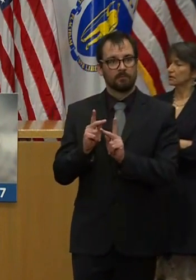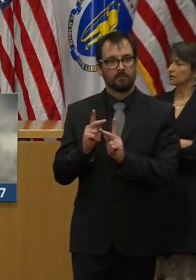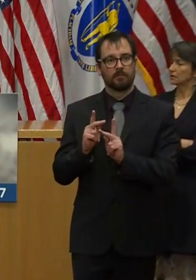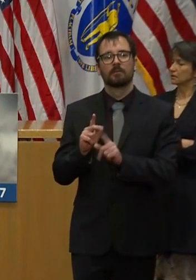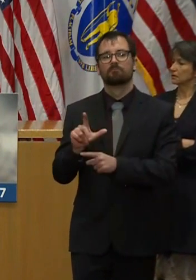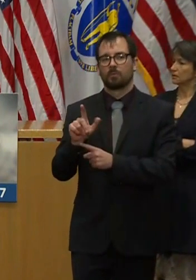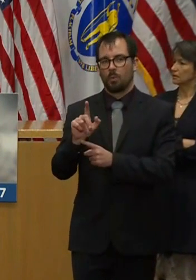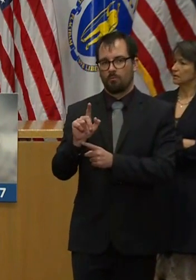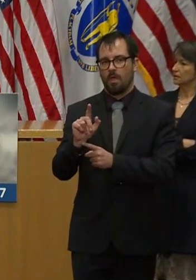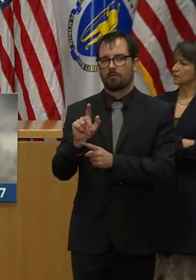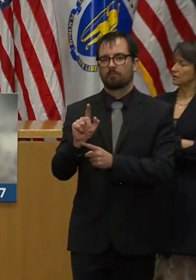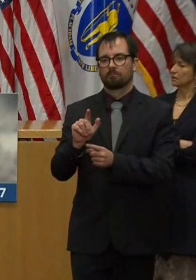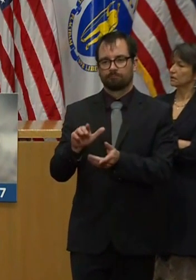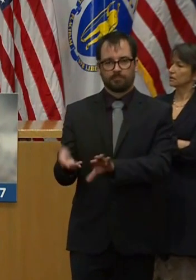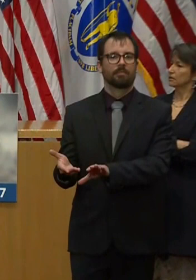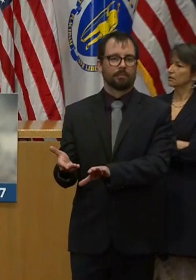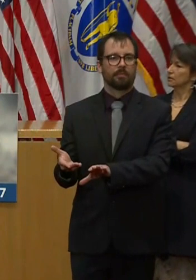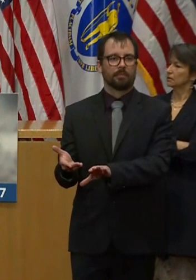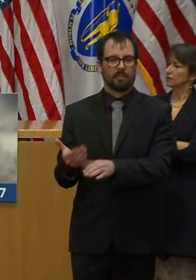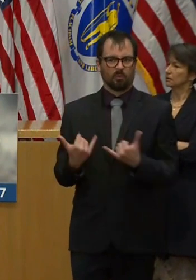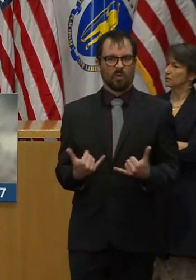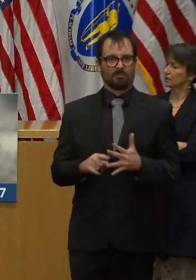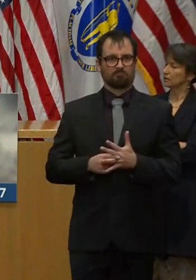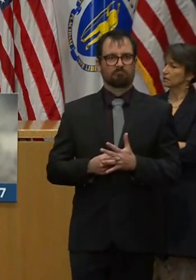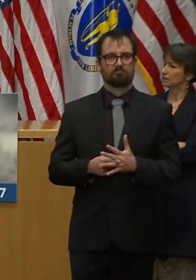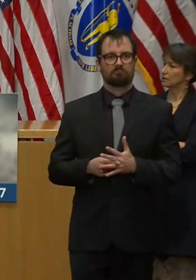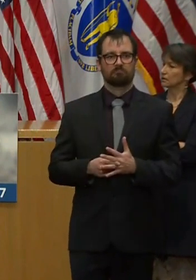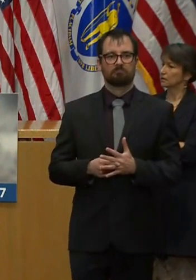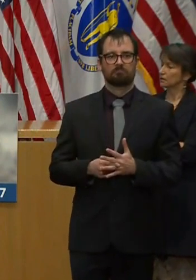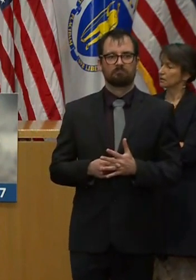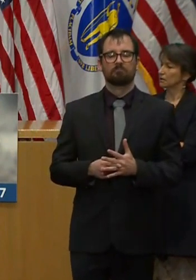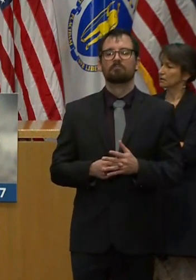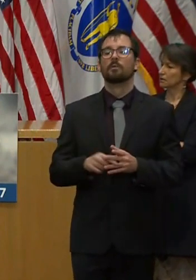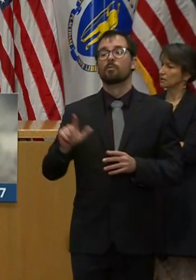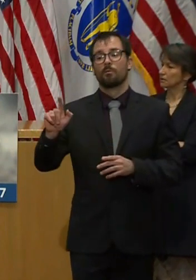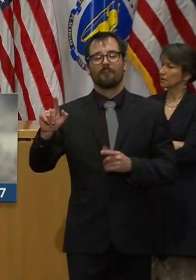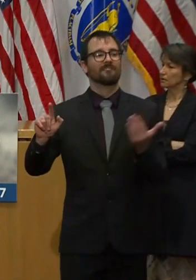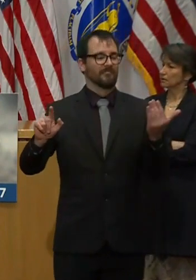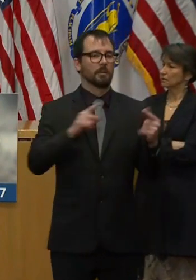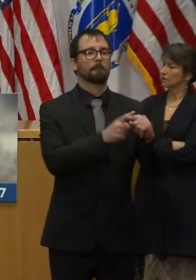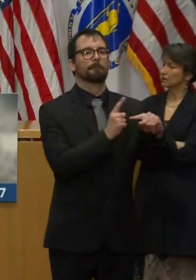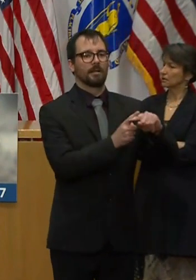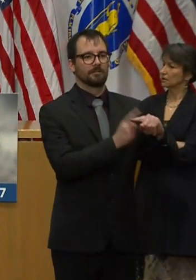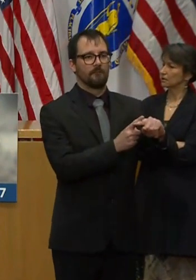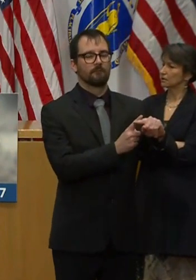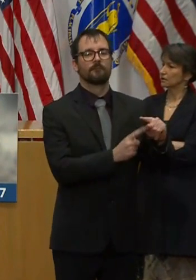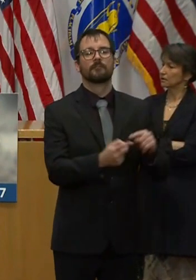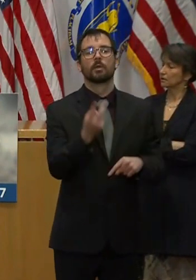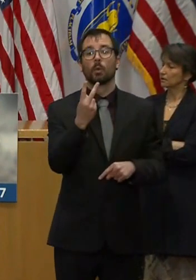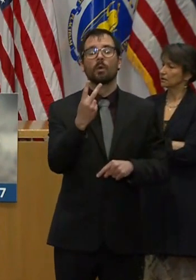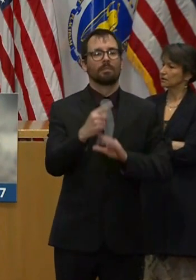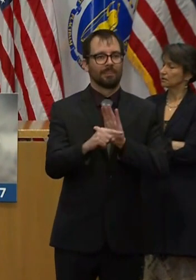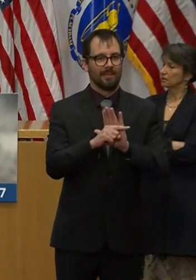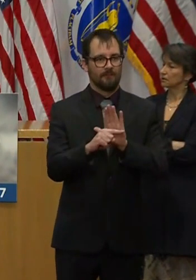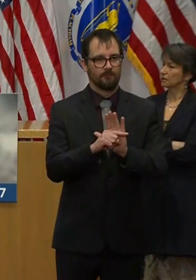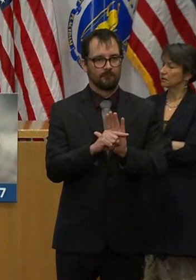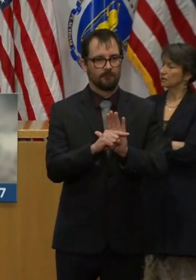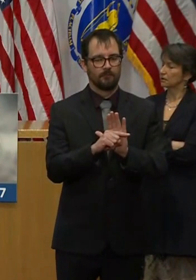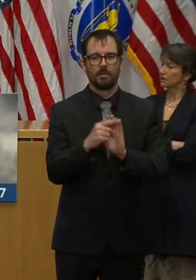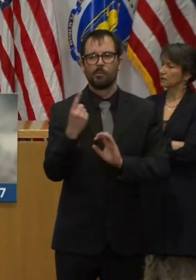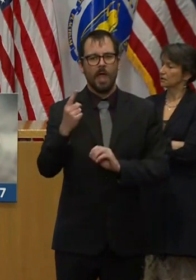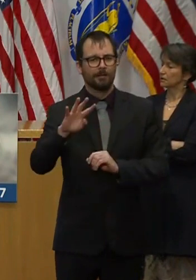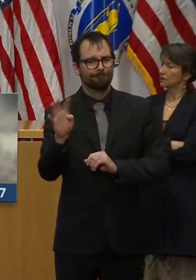15 were positive tests, 2 negative, 1 unknown, and 3 pending. We have